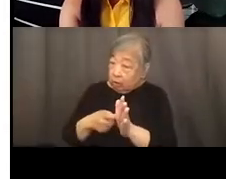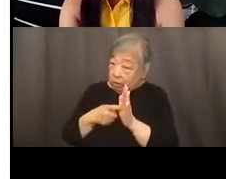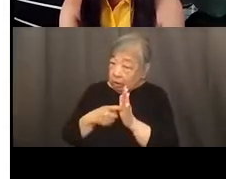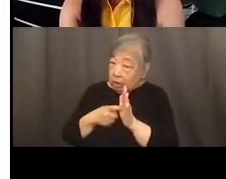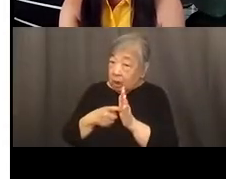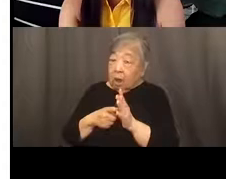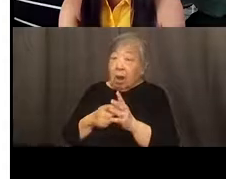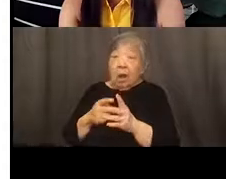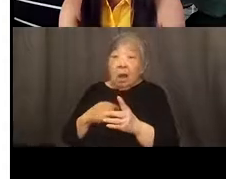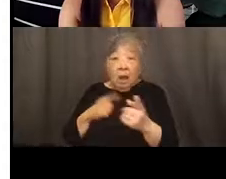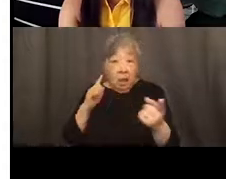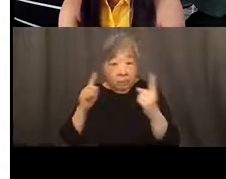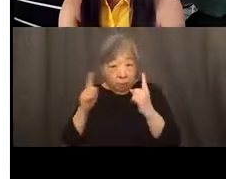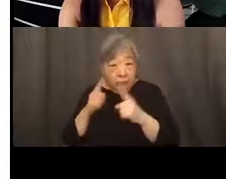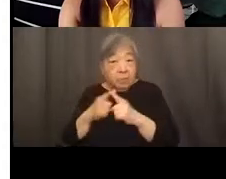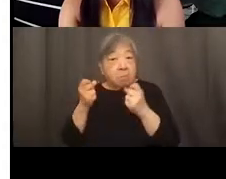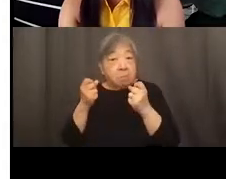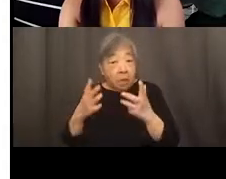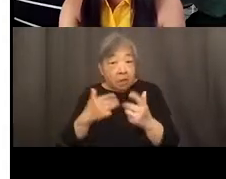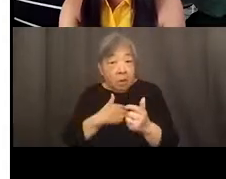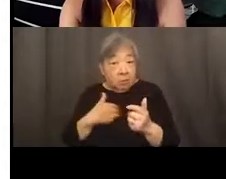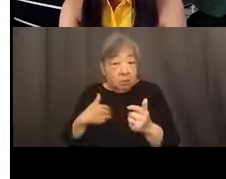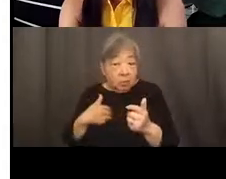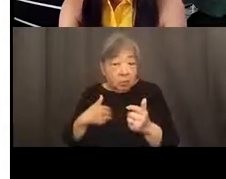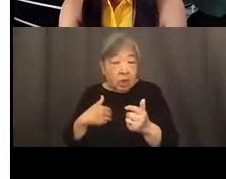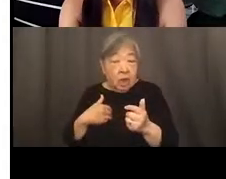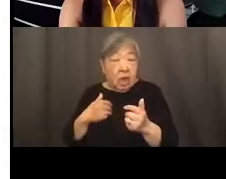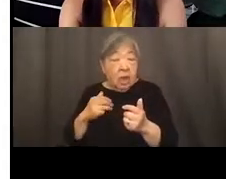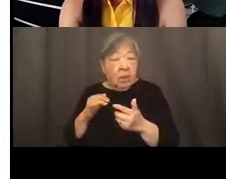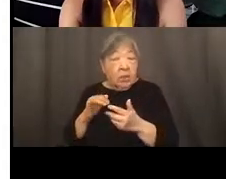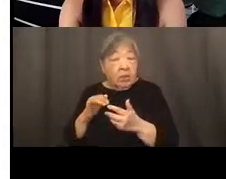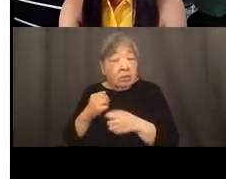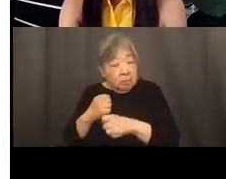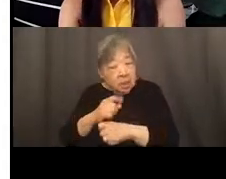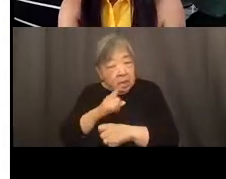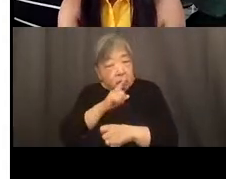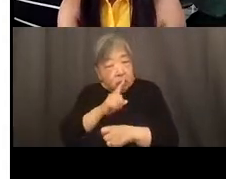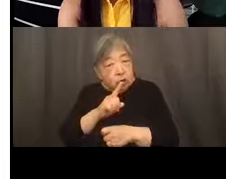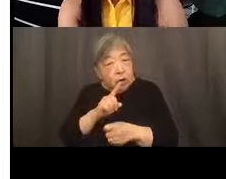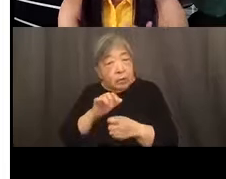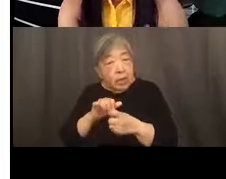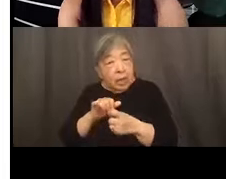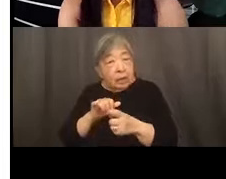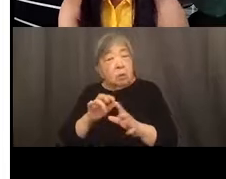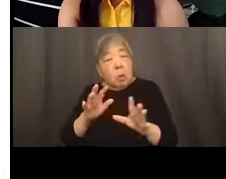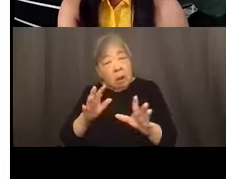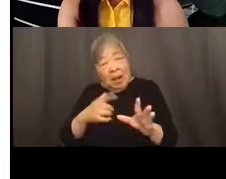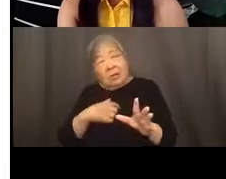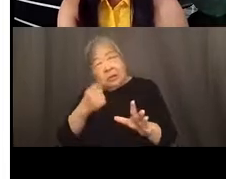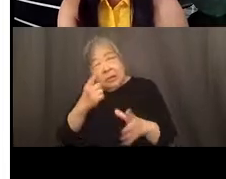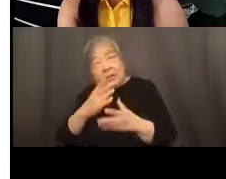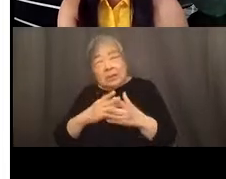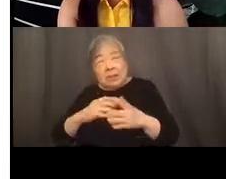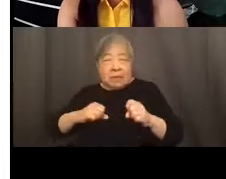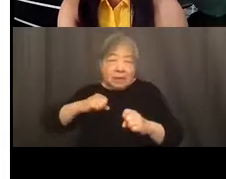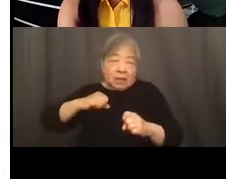I've heard from a lot of members, and what a good backstop as well, is to make sure that, well, I understand there's some hesitation there and